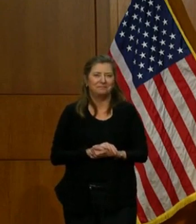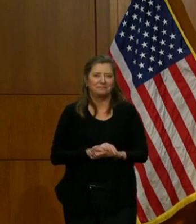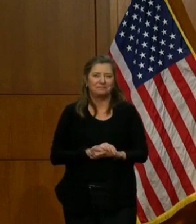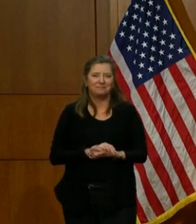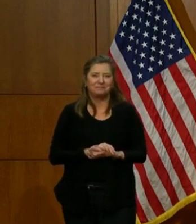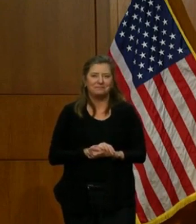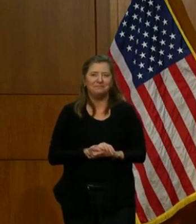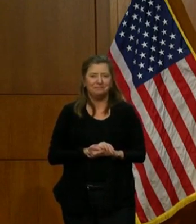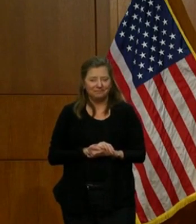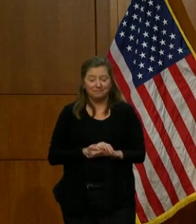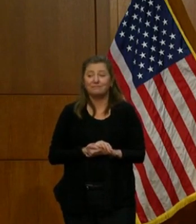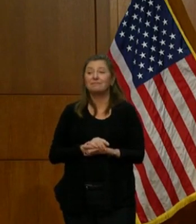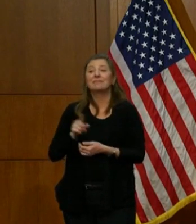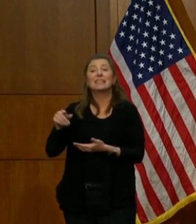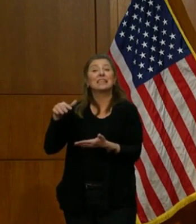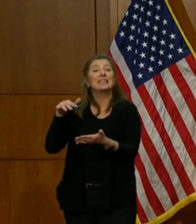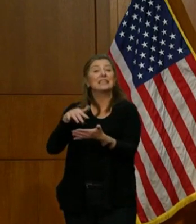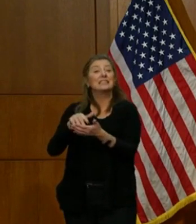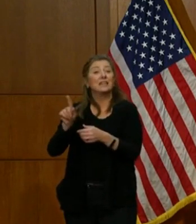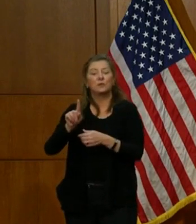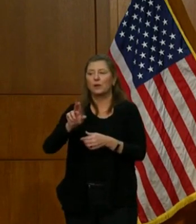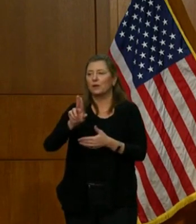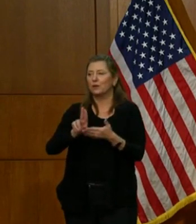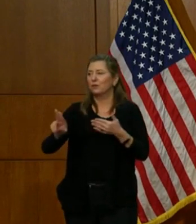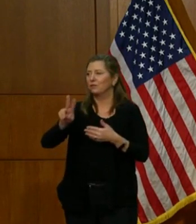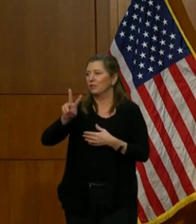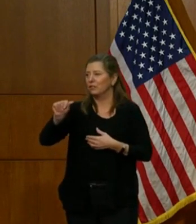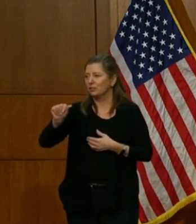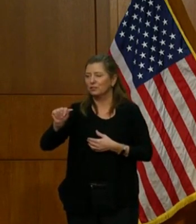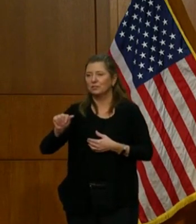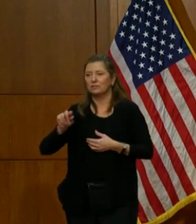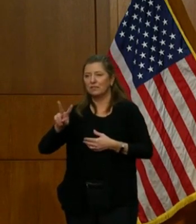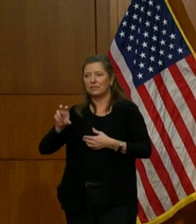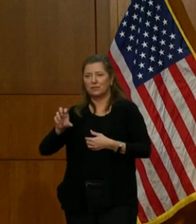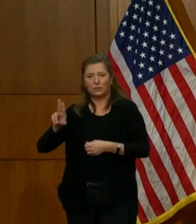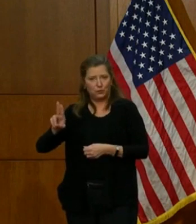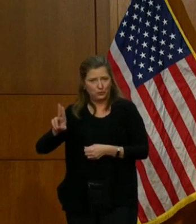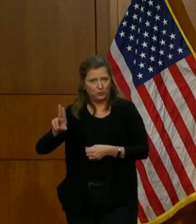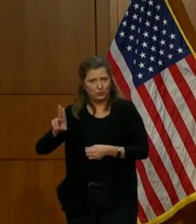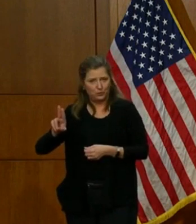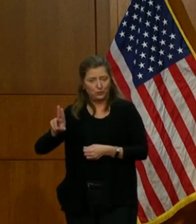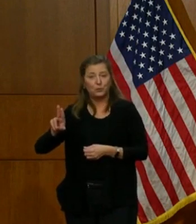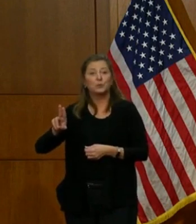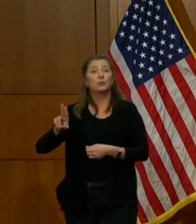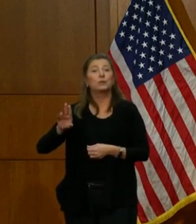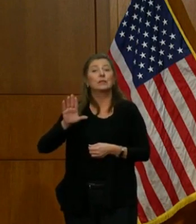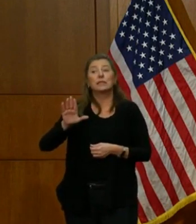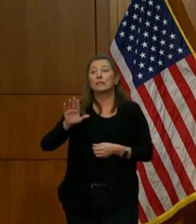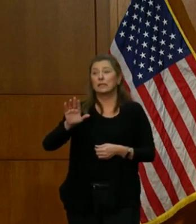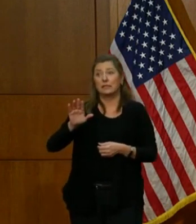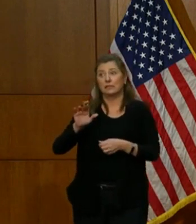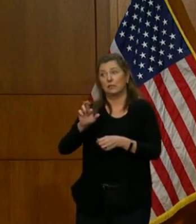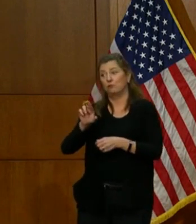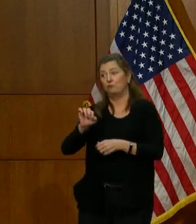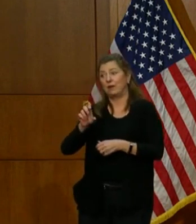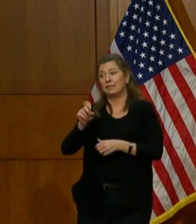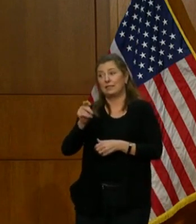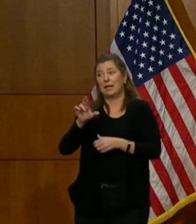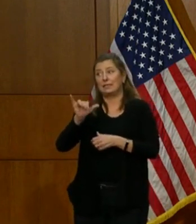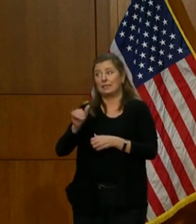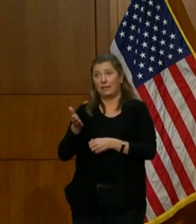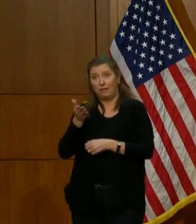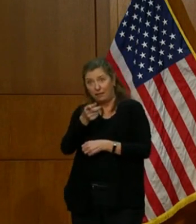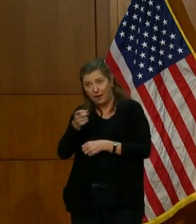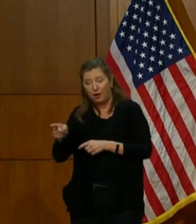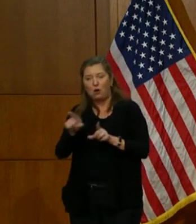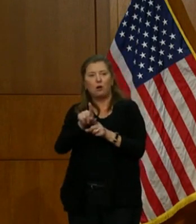He studied at UVA and VCU. He completed residencies there and at Johns